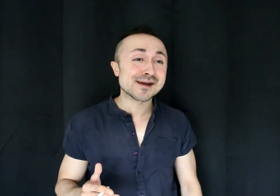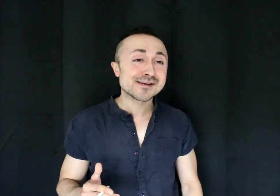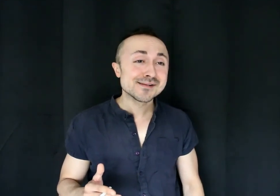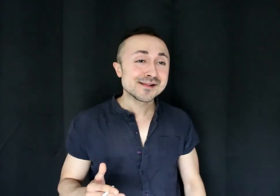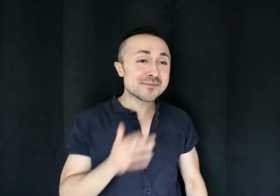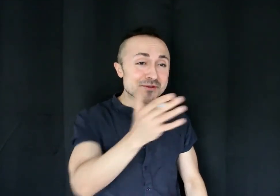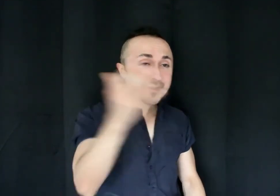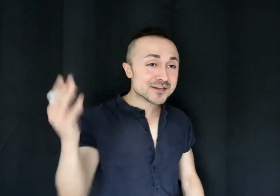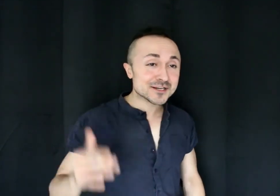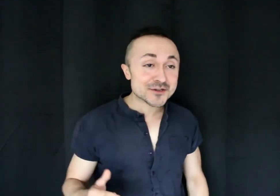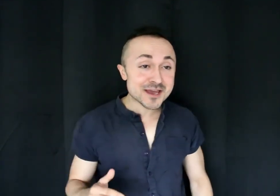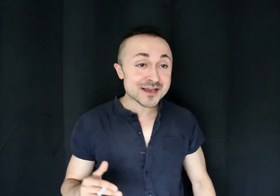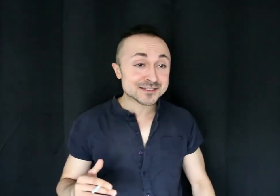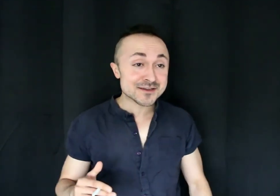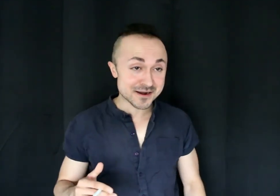How many of already got your hands dirty?